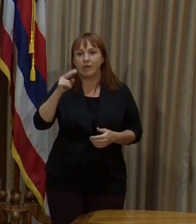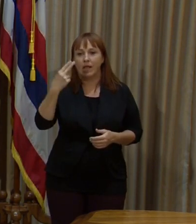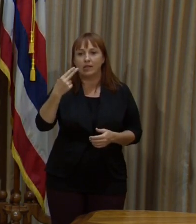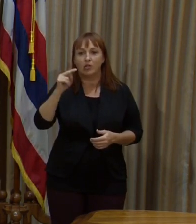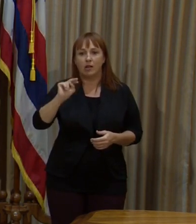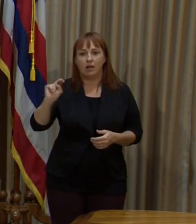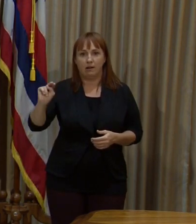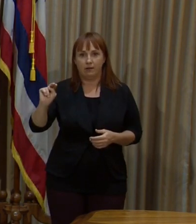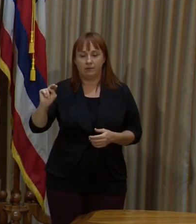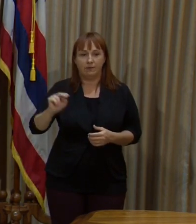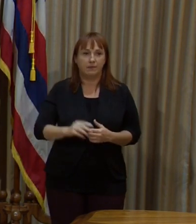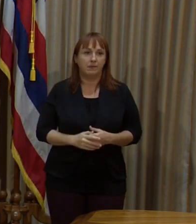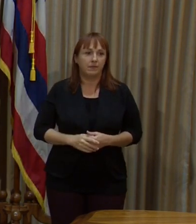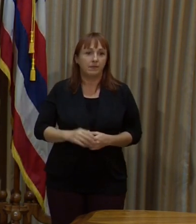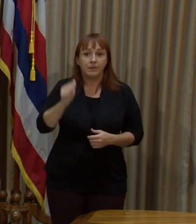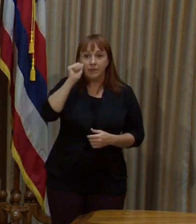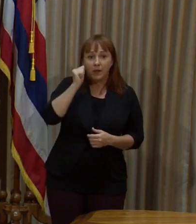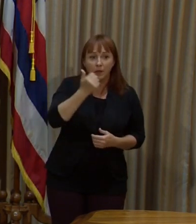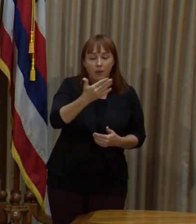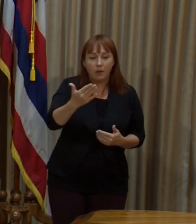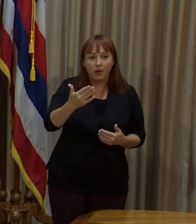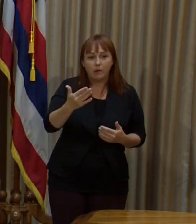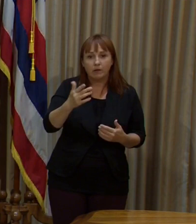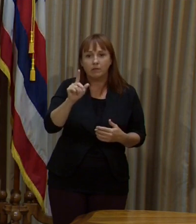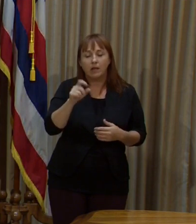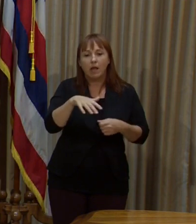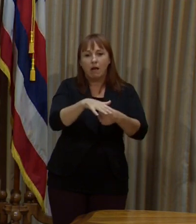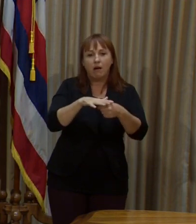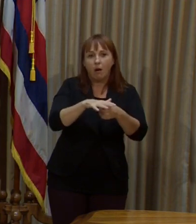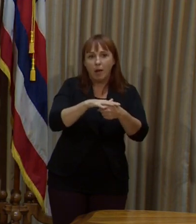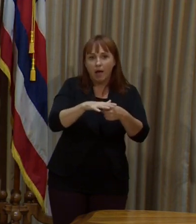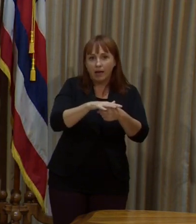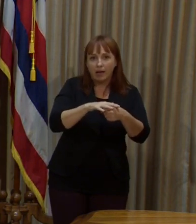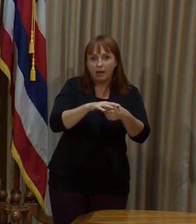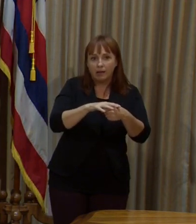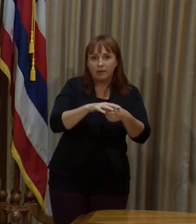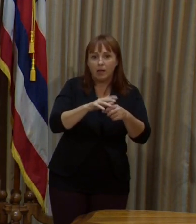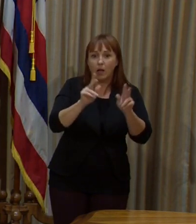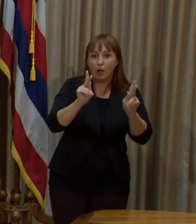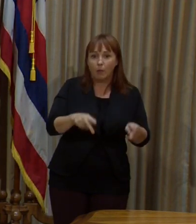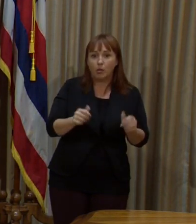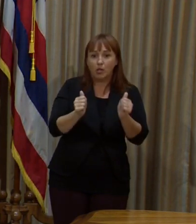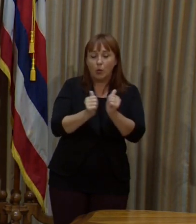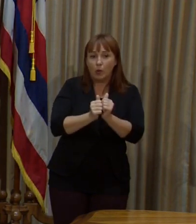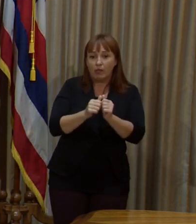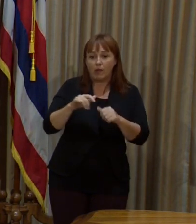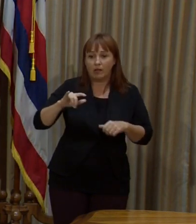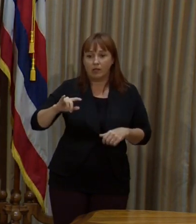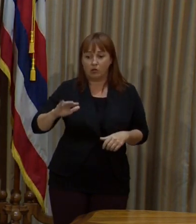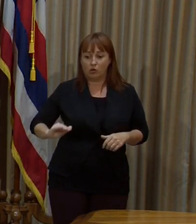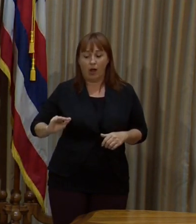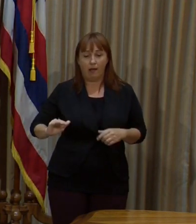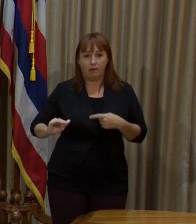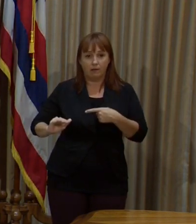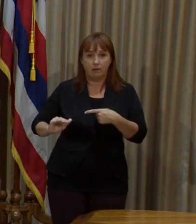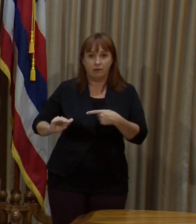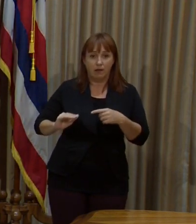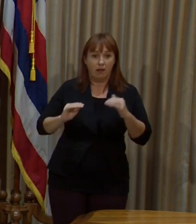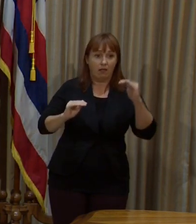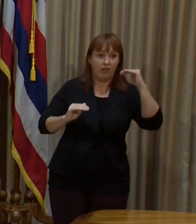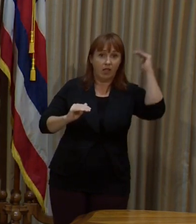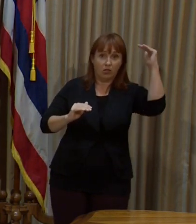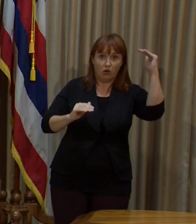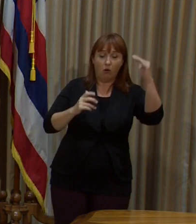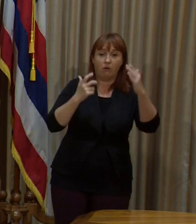Now. Lynn? Aloha. What about a kama'aina traveling with a child if that child is not eligible to be vaccinated?